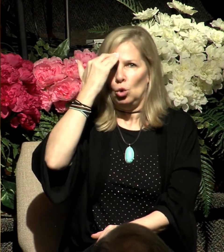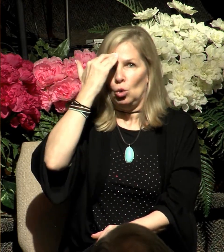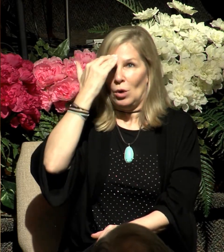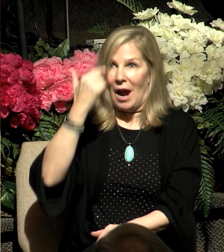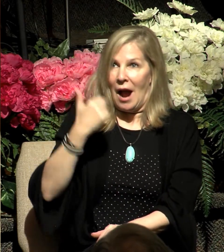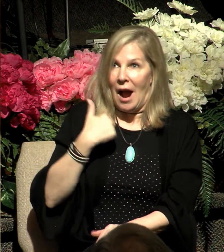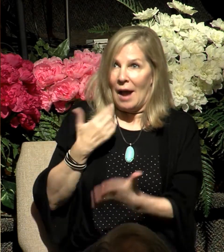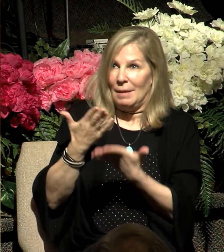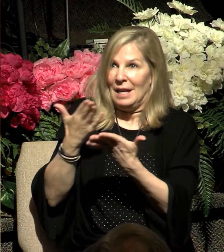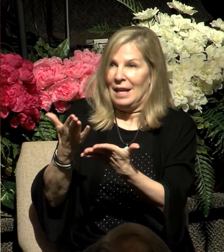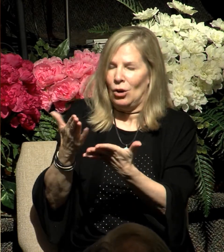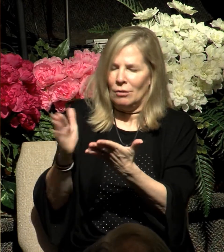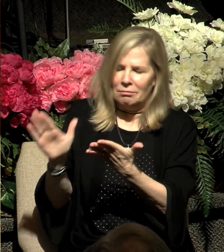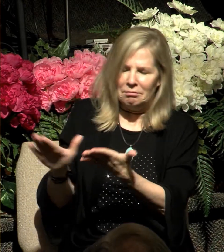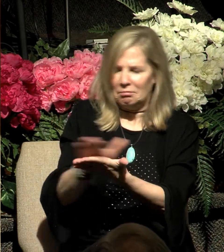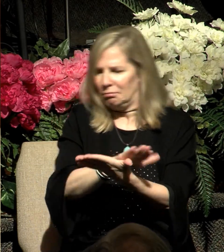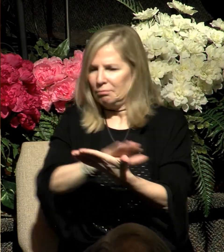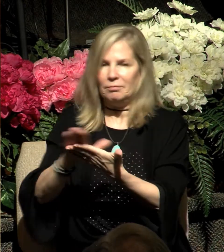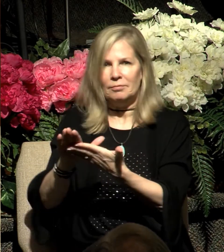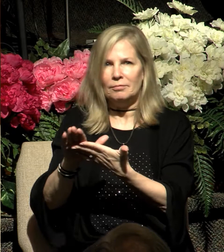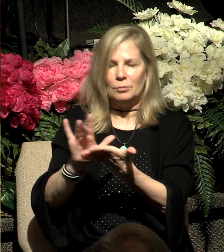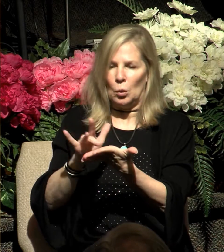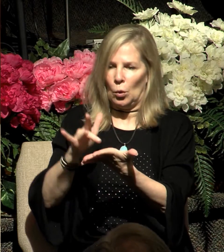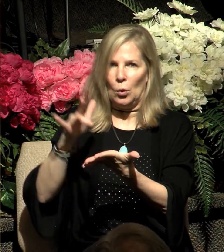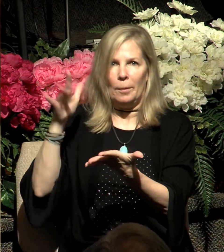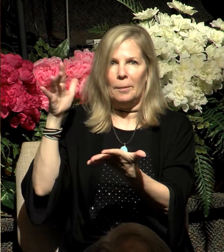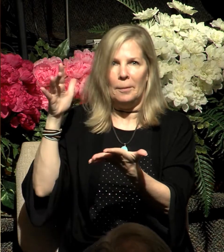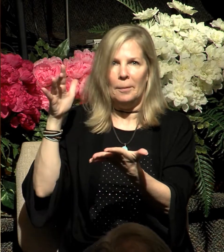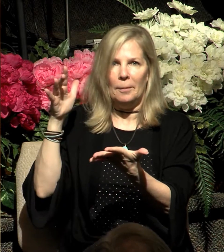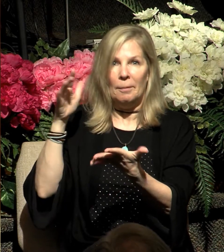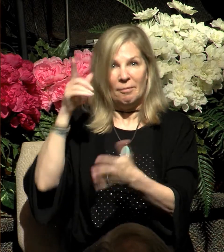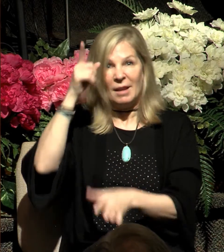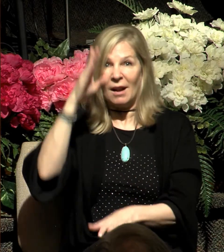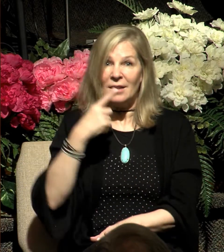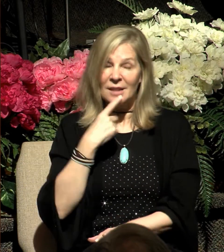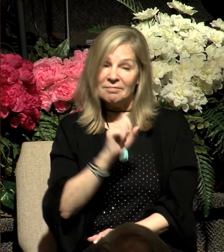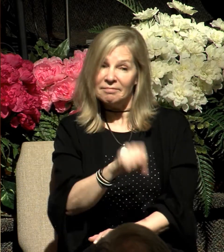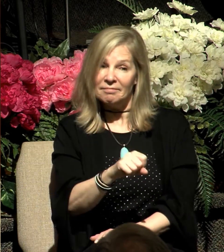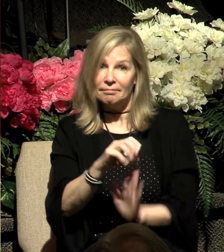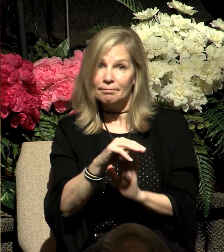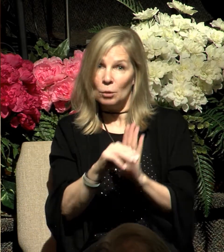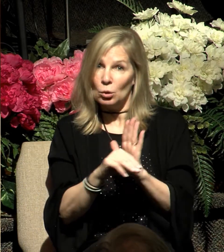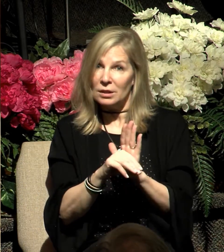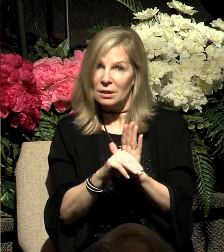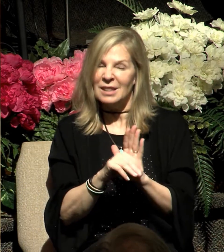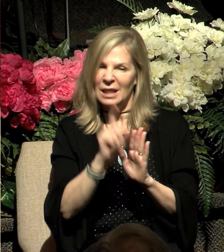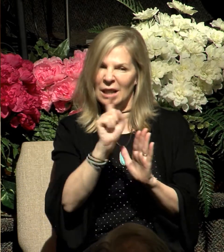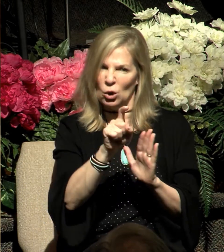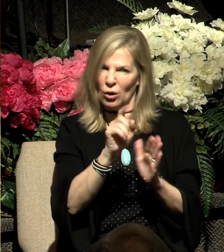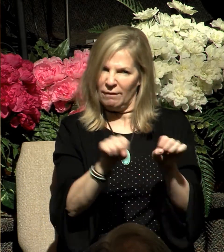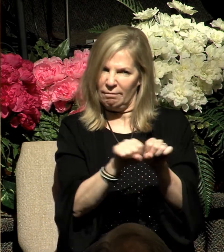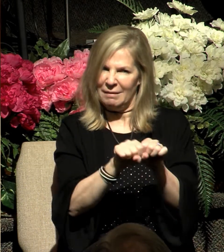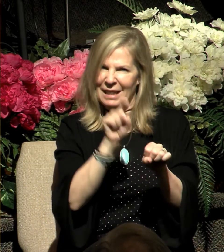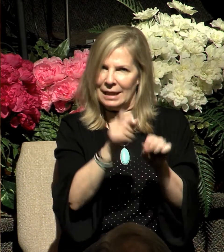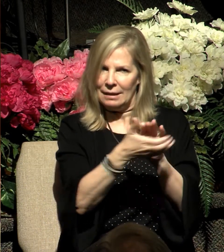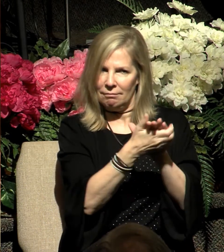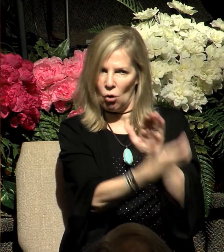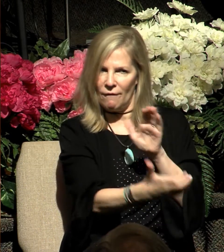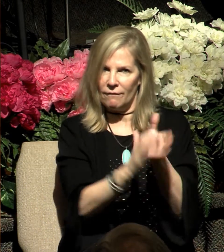holiness. And God affirmed that this was the case by telling Moses to remove his sandals from off of his feet.